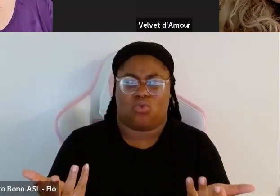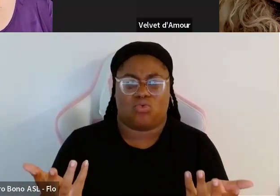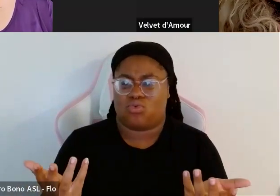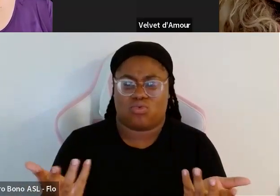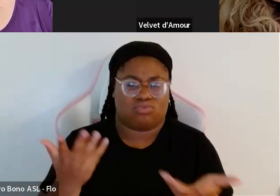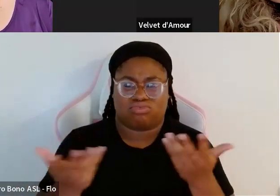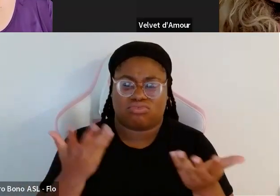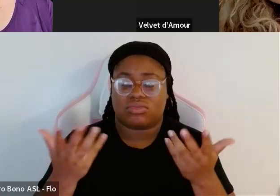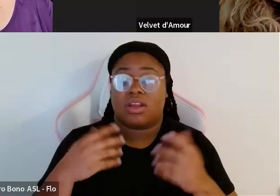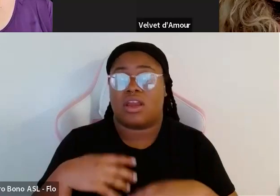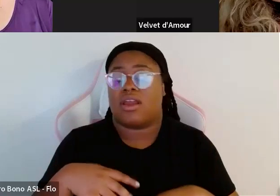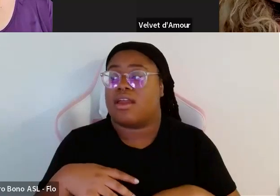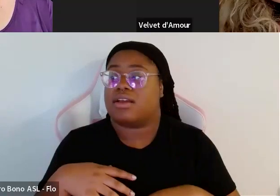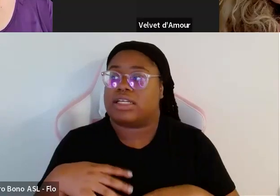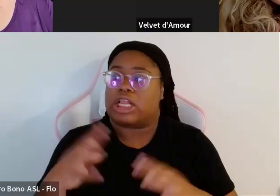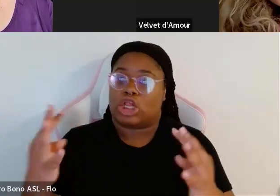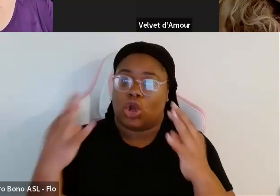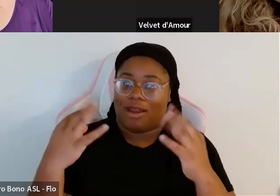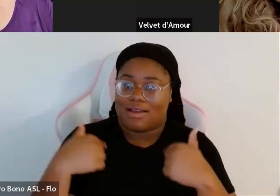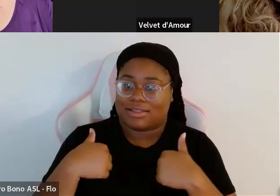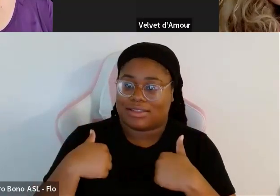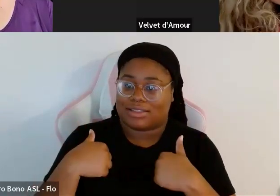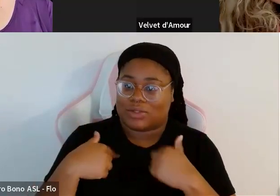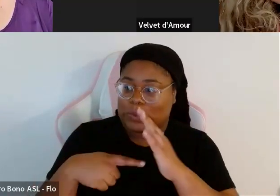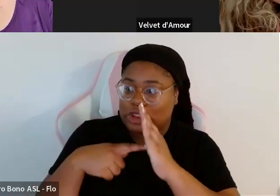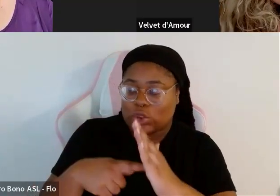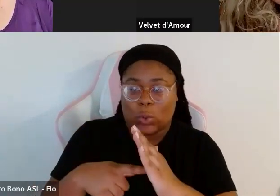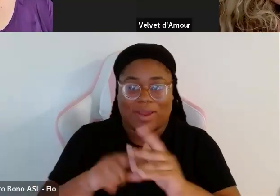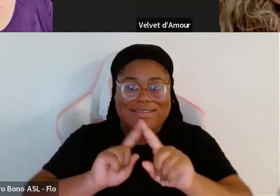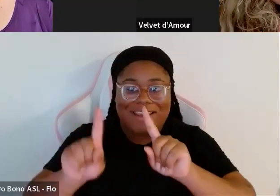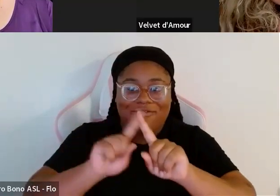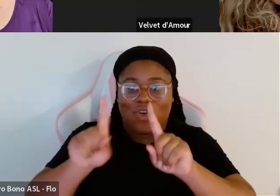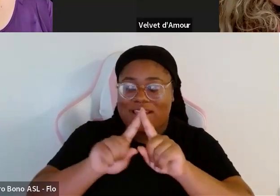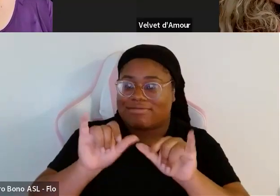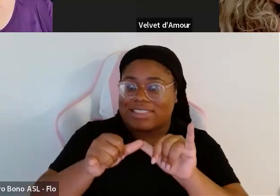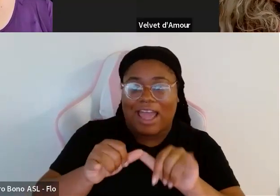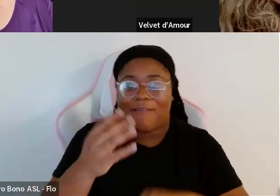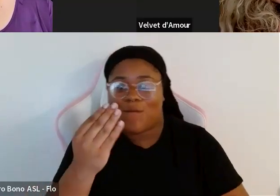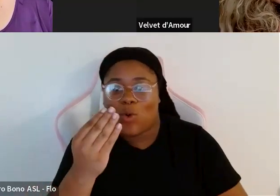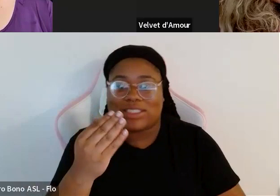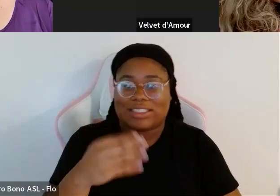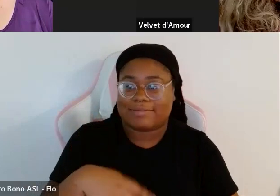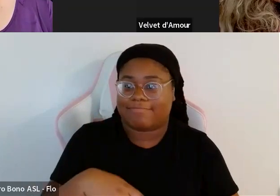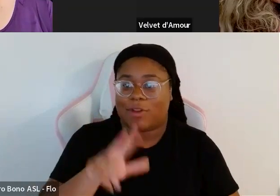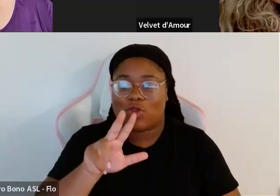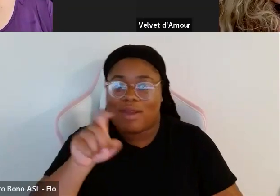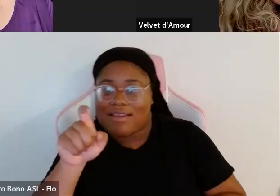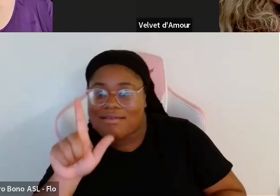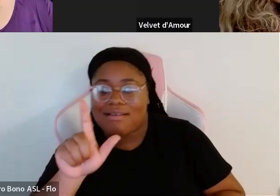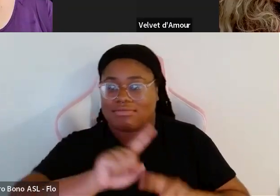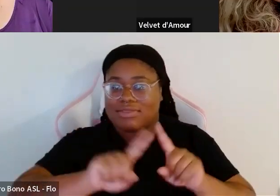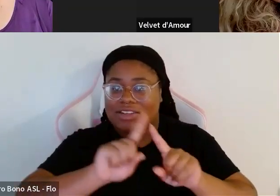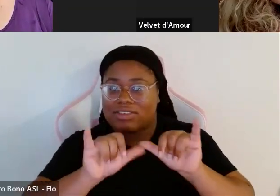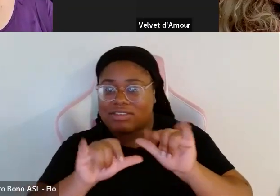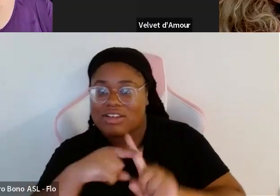or like look at us we're like showing three size 14 you know plus size women in our swimsuit